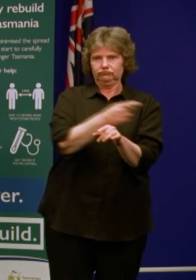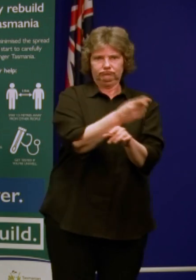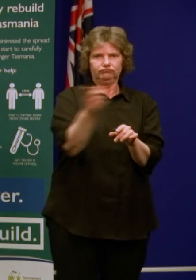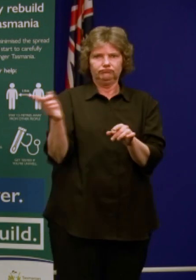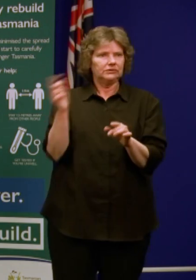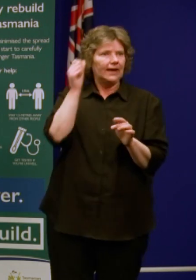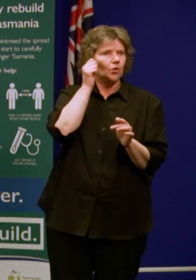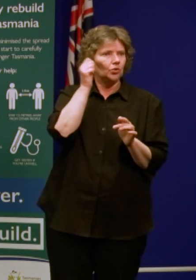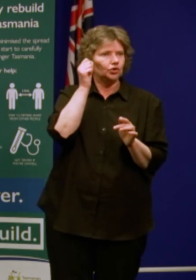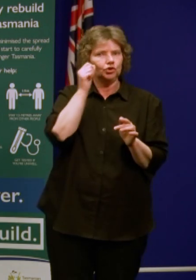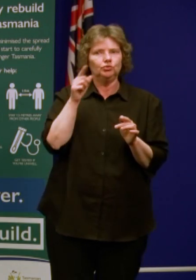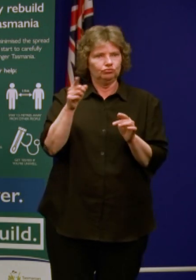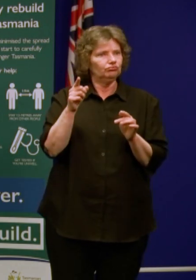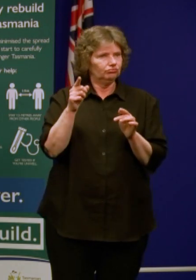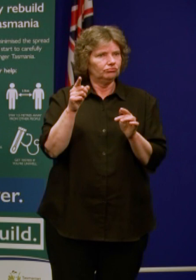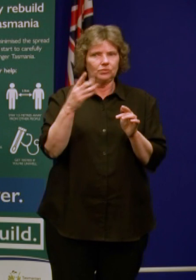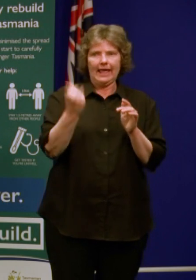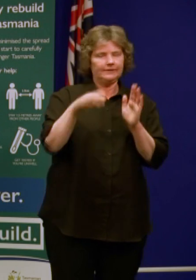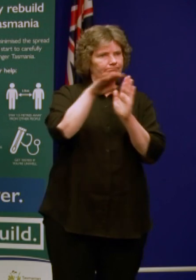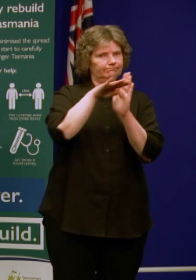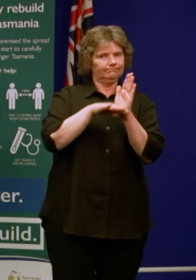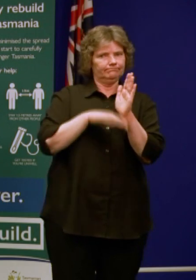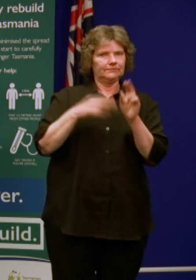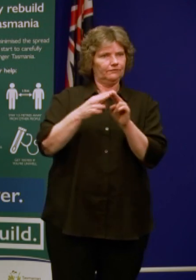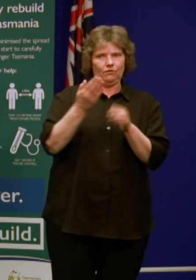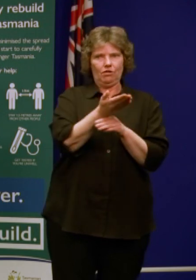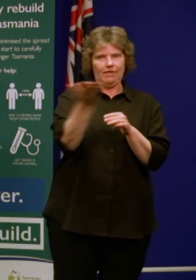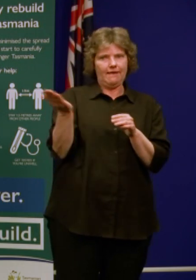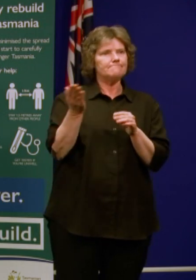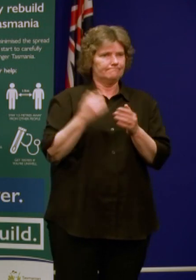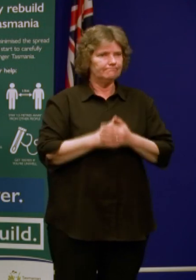put in place at that particular time.